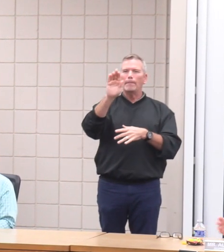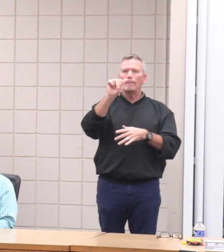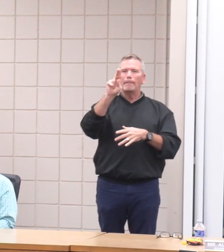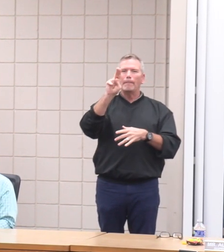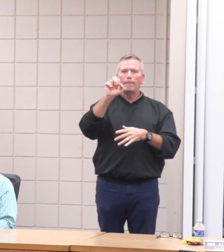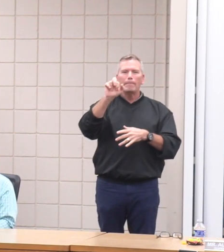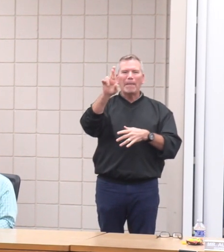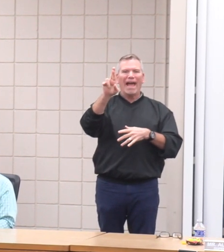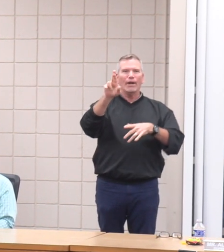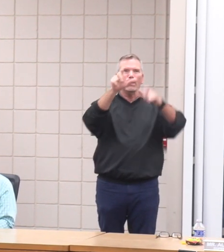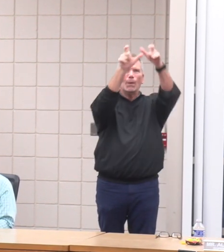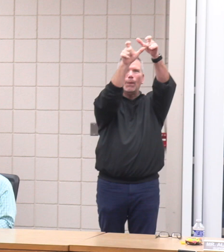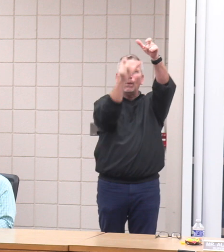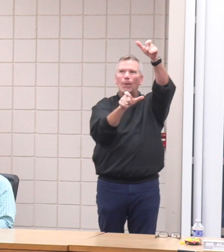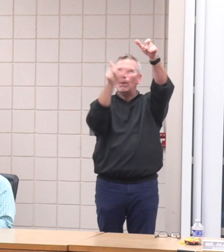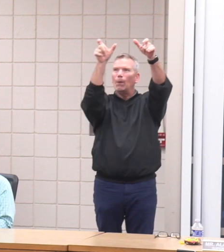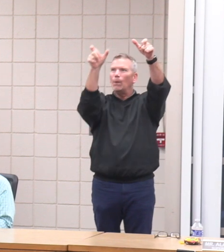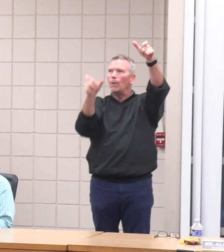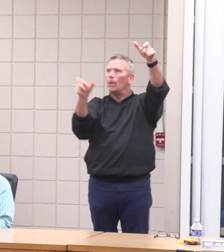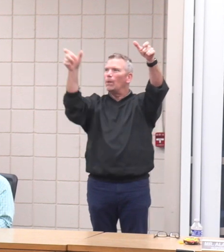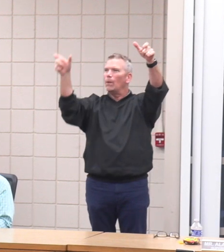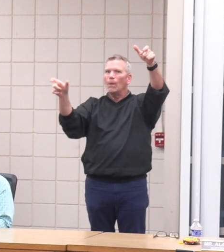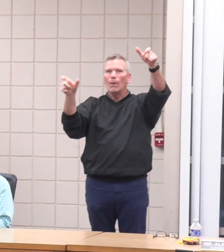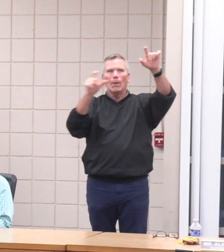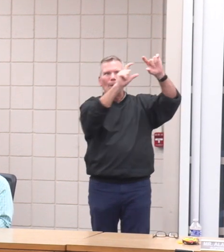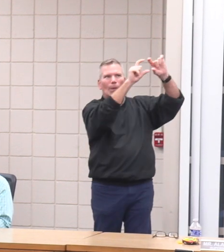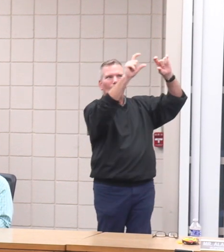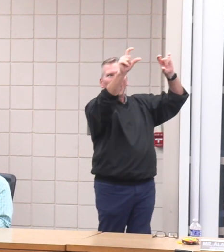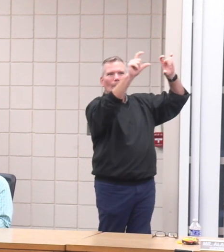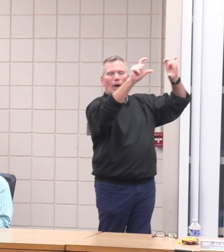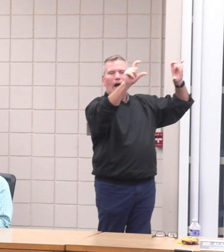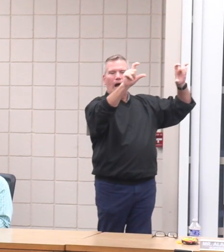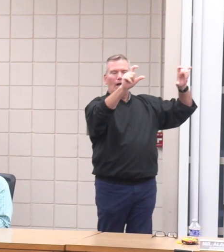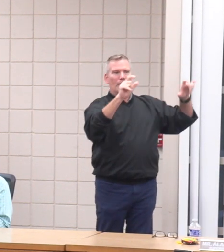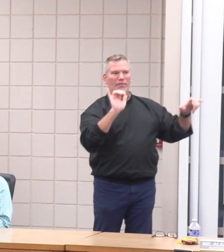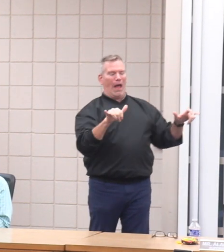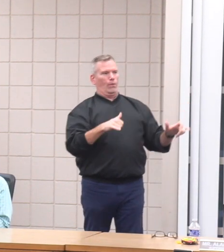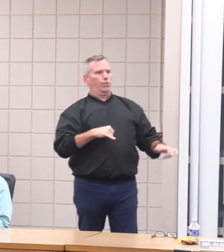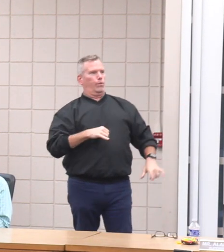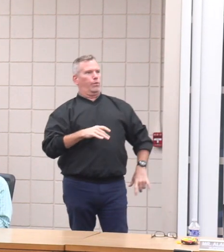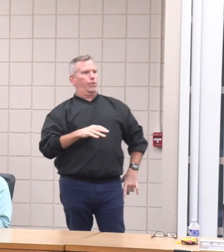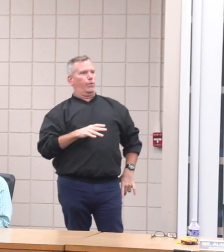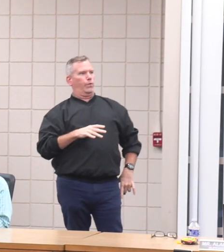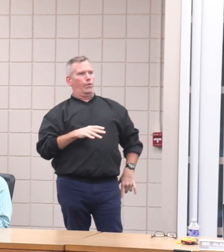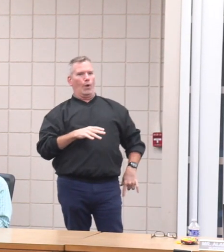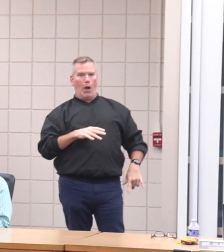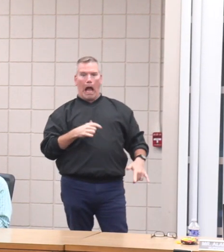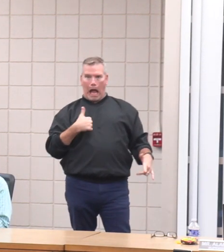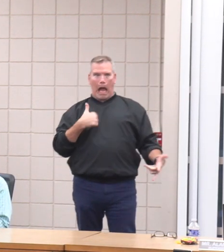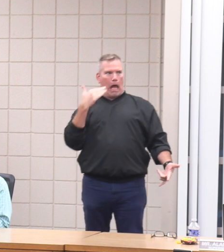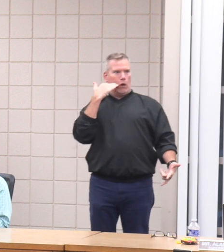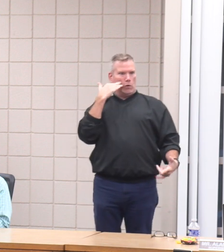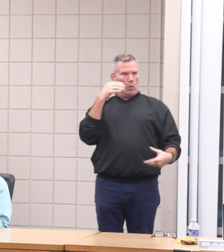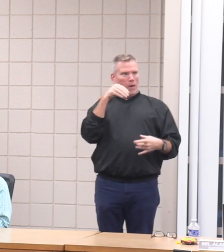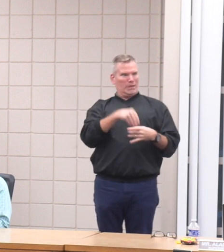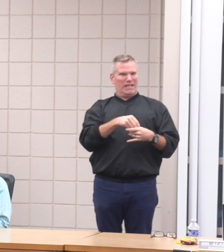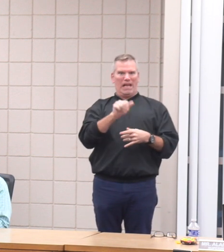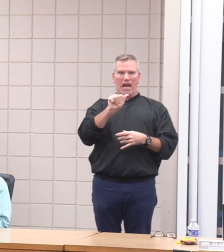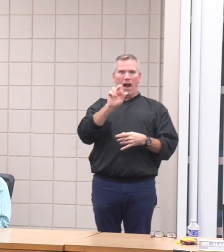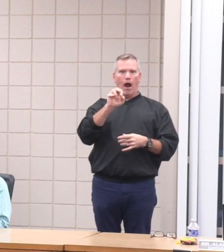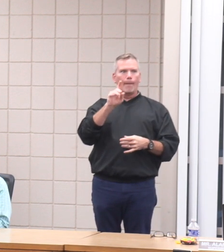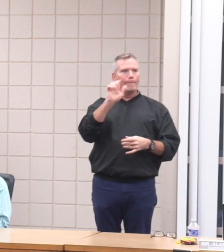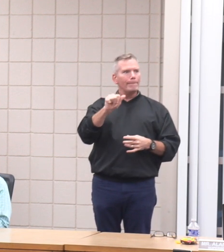It was, like you said, you knew you were at Armada School. There was, you know, Go Tigers and this and so on and so forth in the whole place.